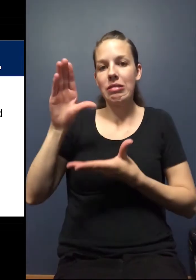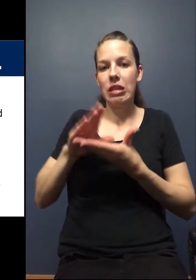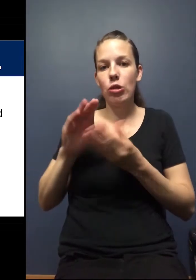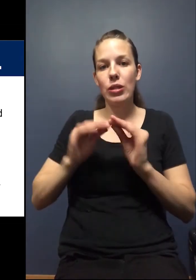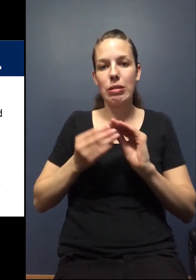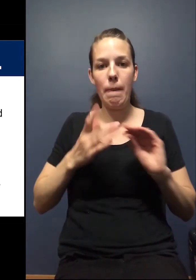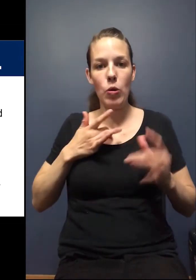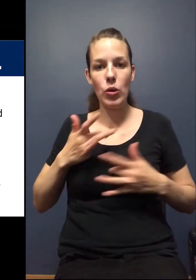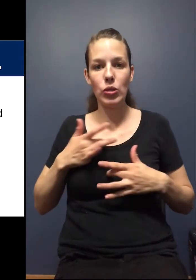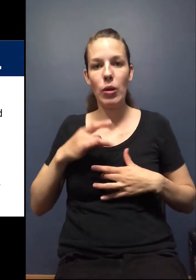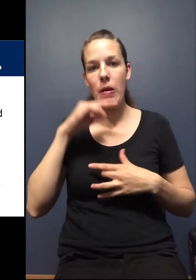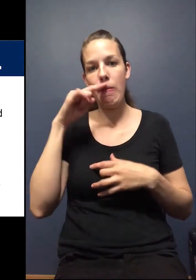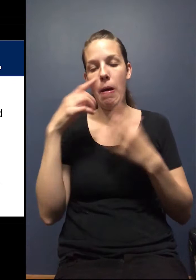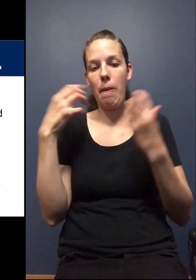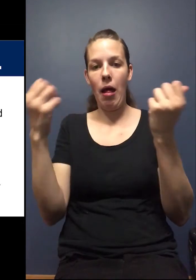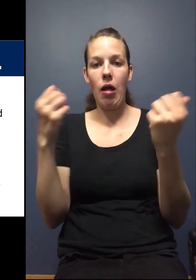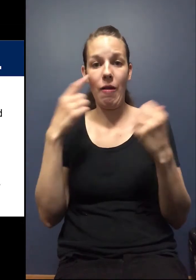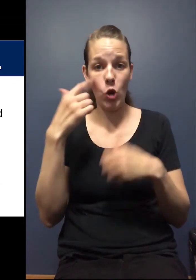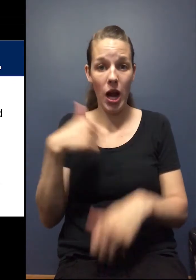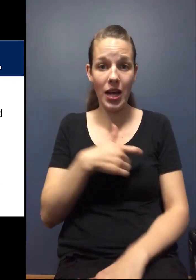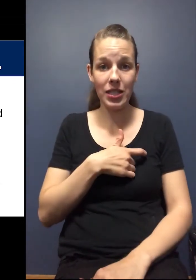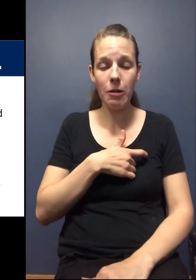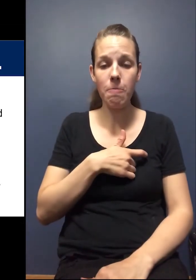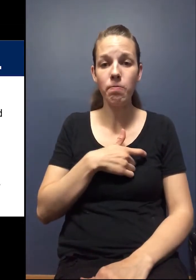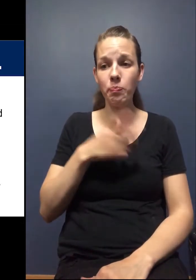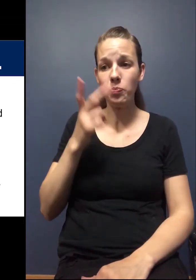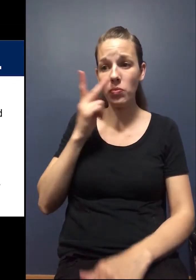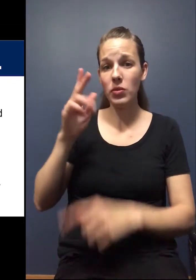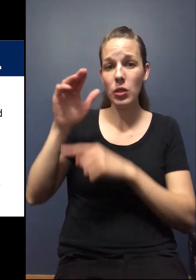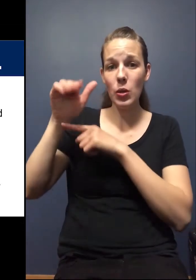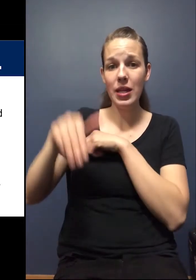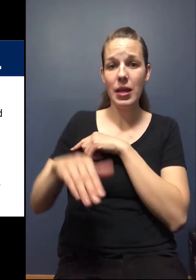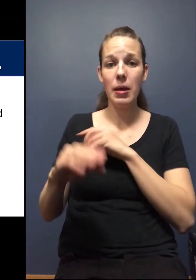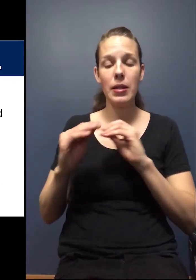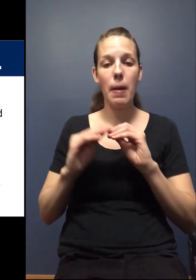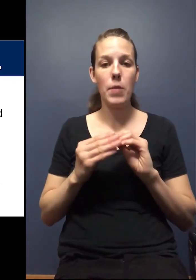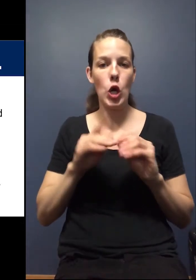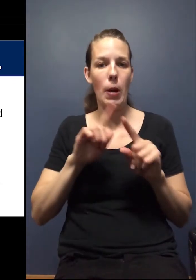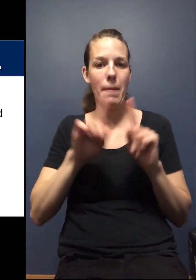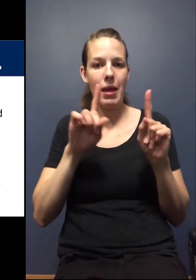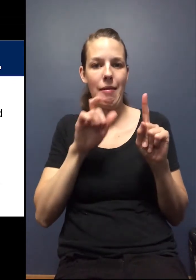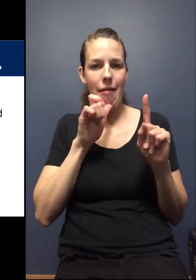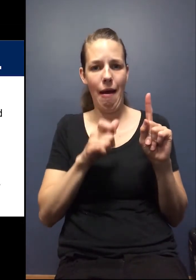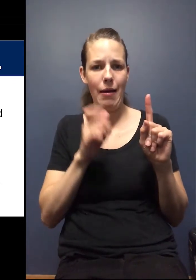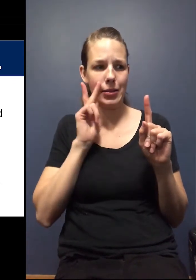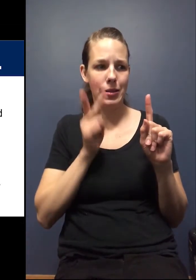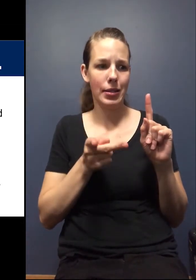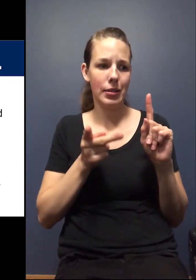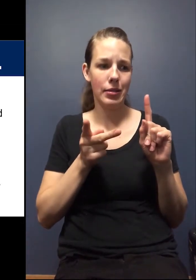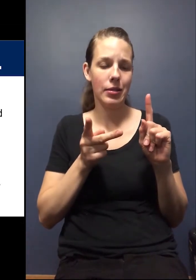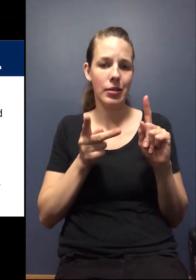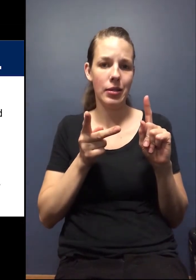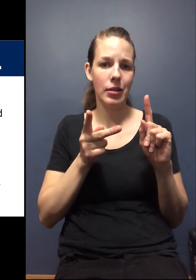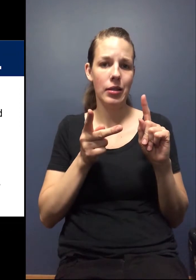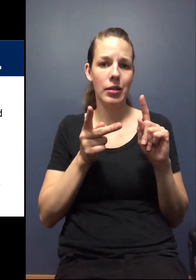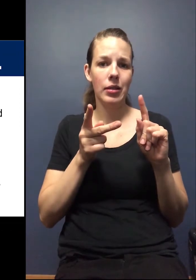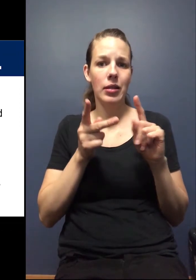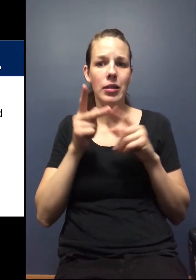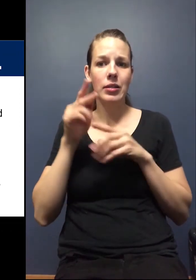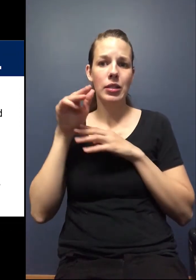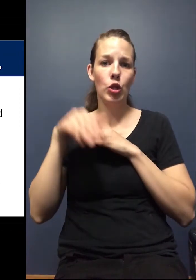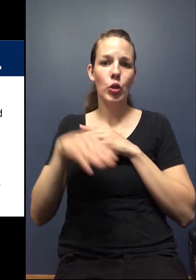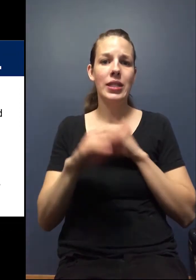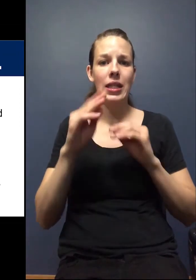concerning for, um, public health for us is that we're seeing a decrease in numbers, but we're not necessarily seeing a decrease in community